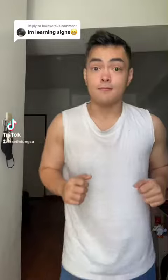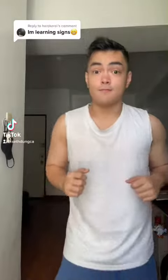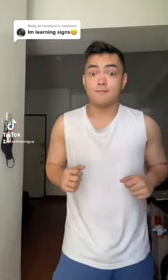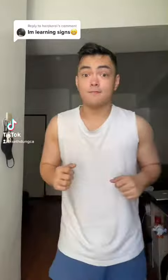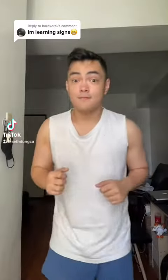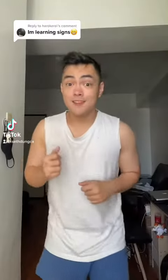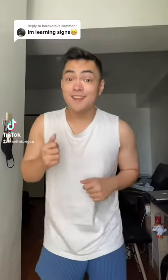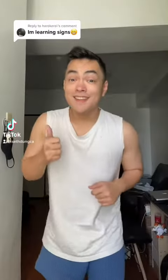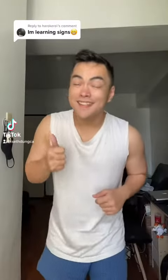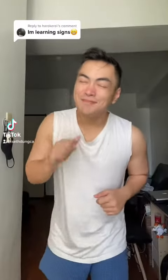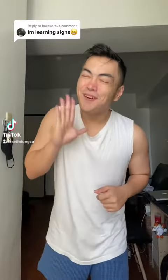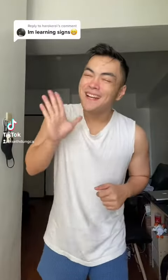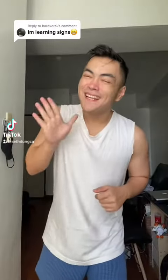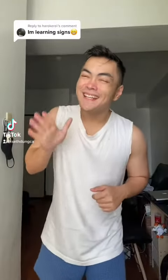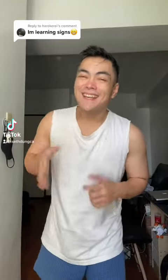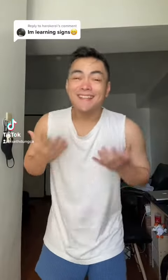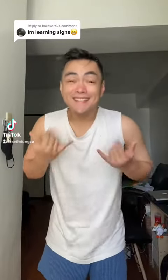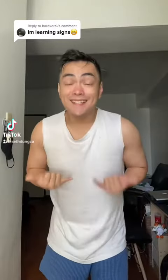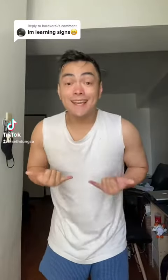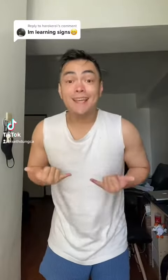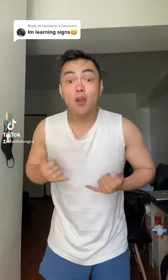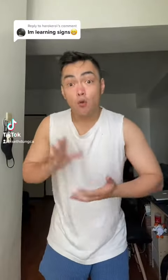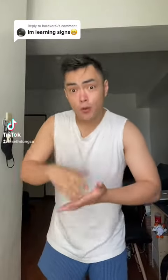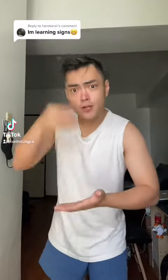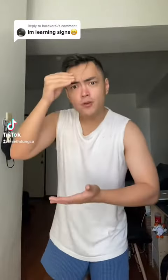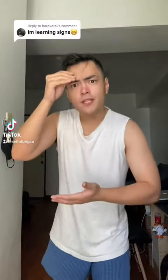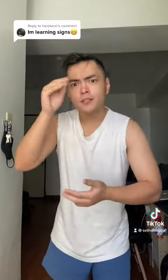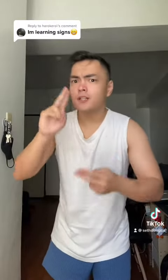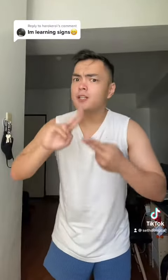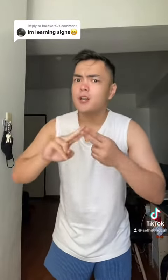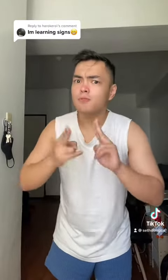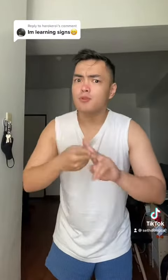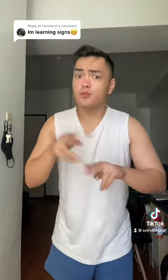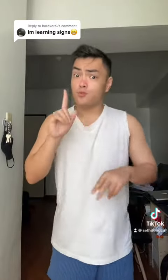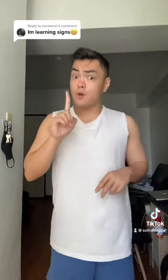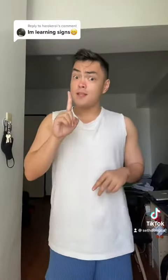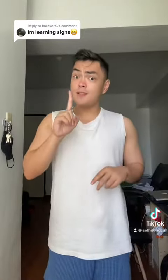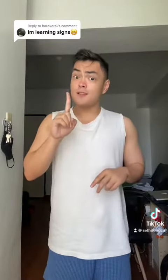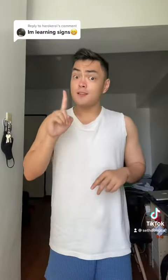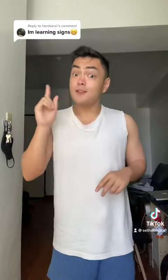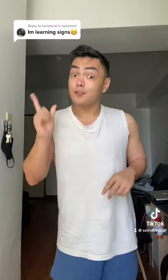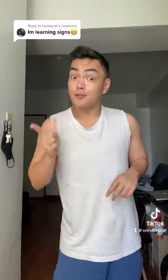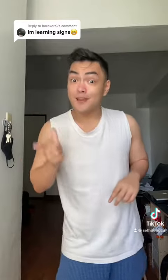Good morning! Today we're going to learn numbers 1 to 20.